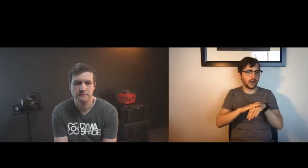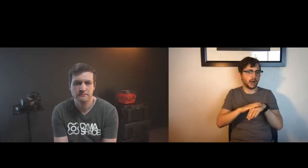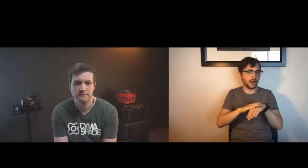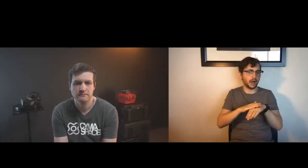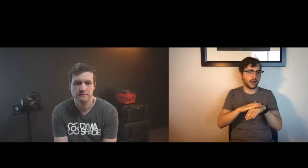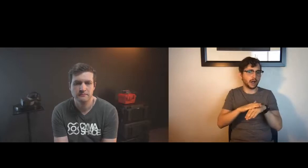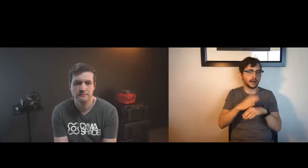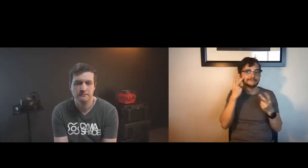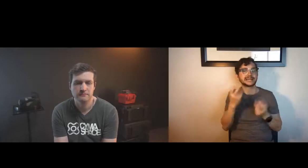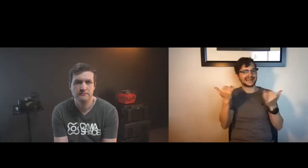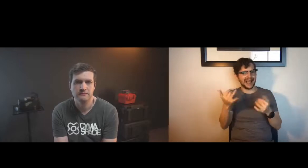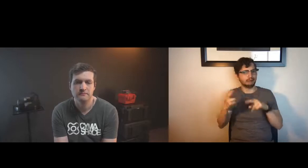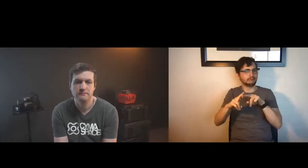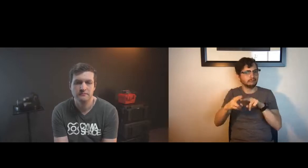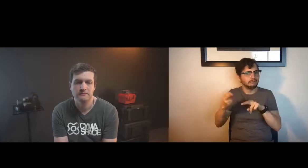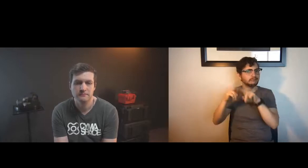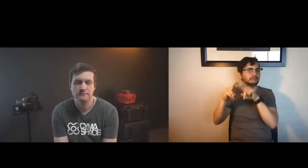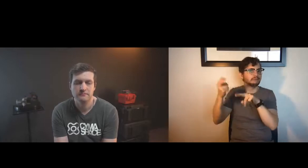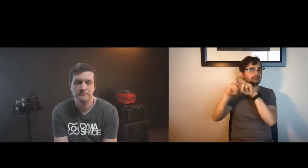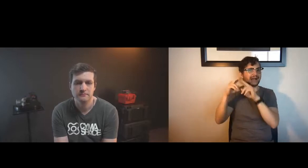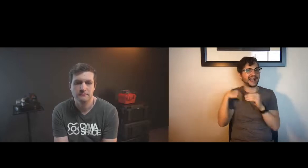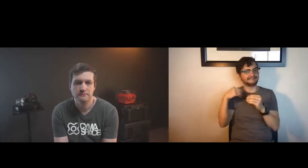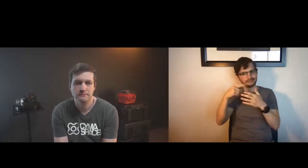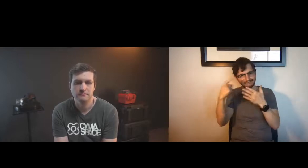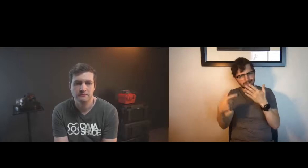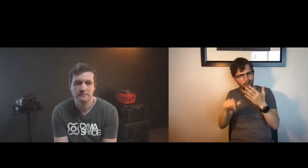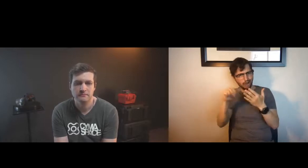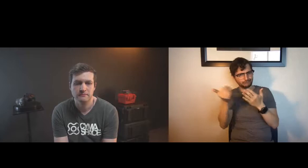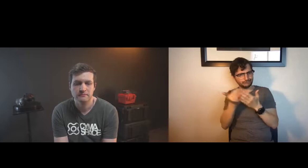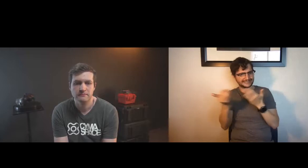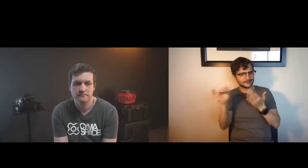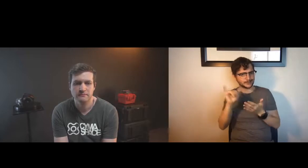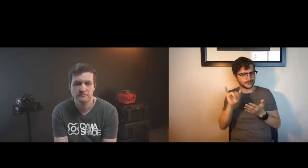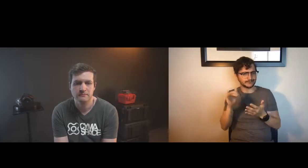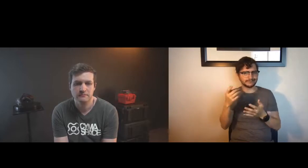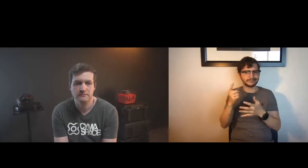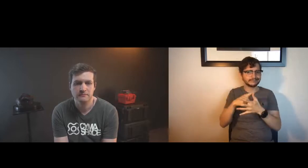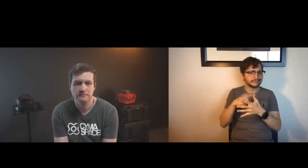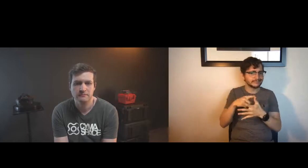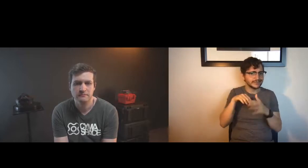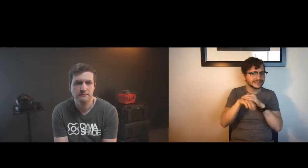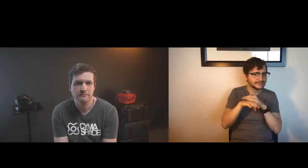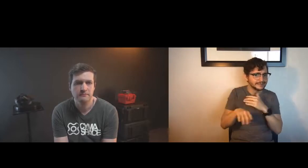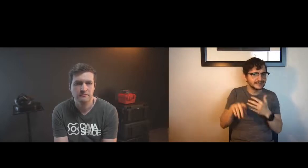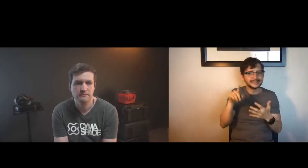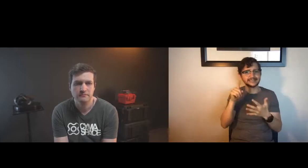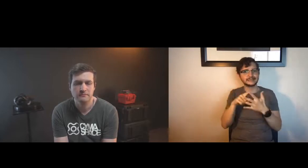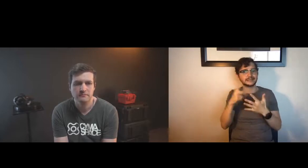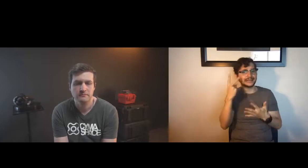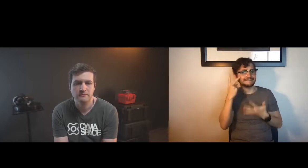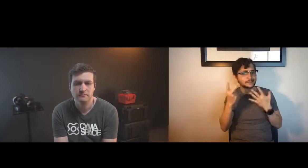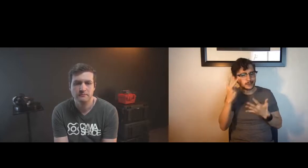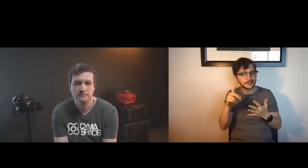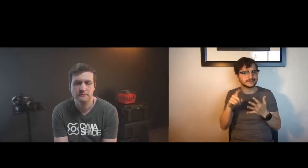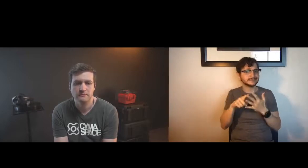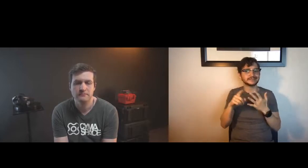being uh well it's focused on visual aspects but designers have become